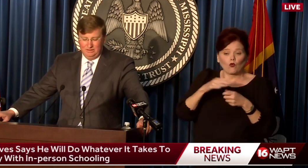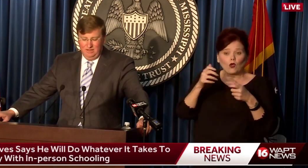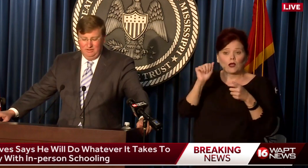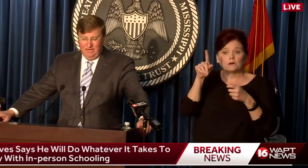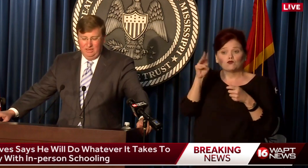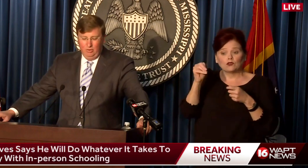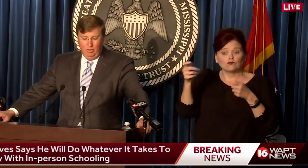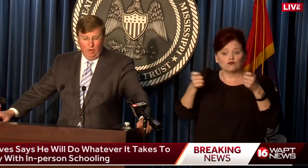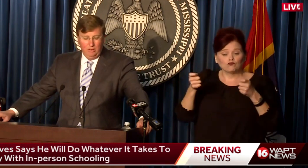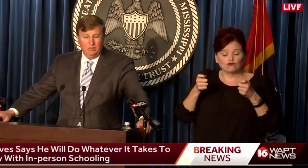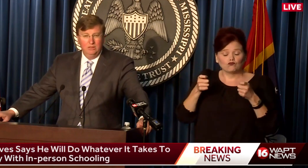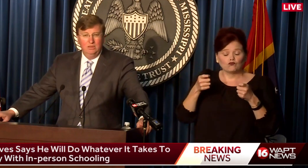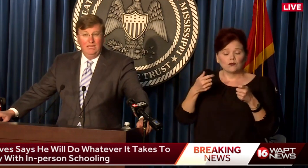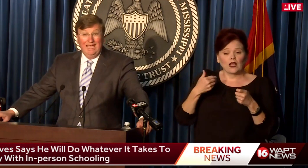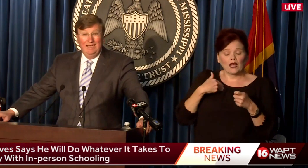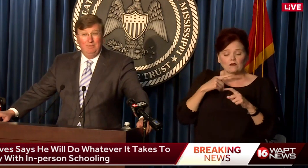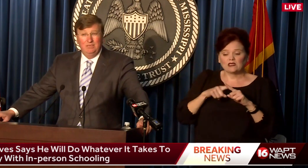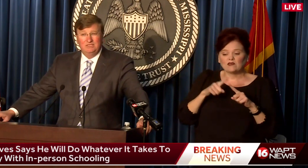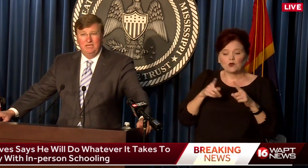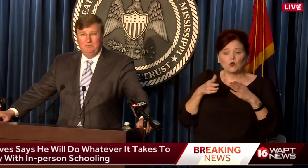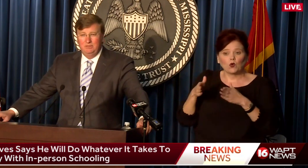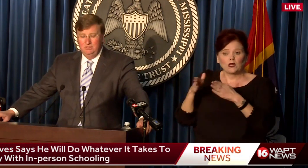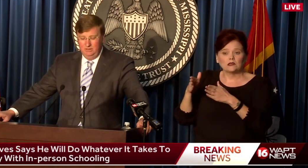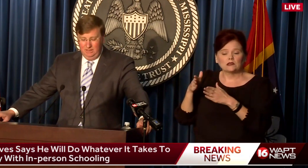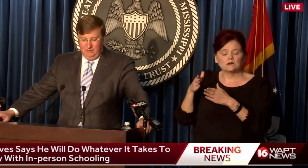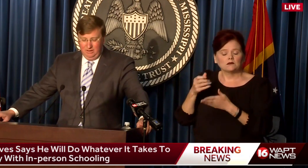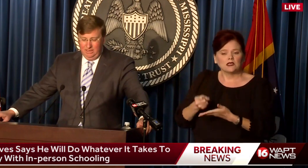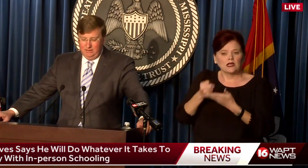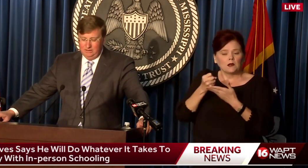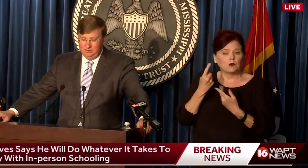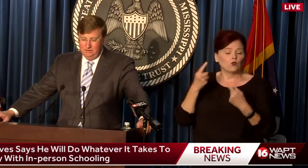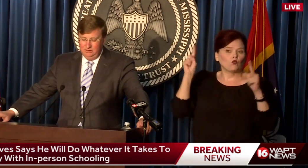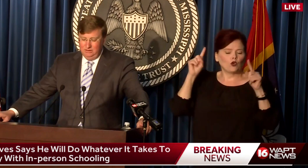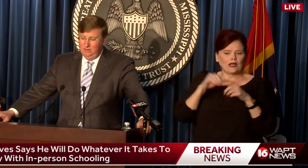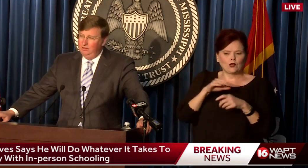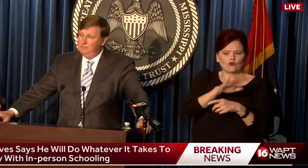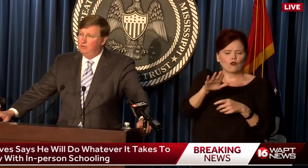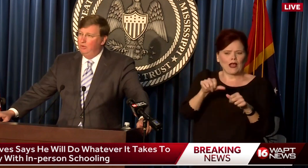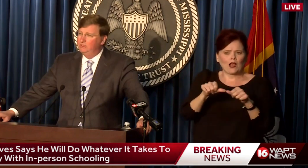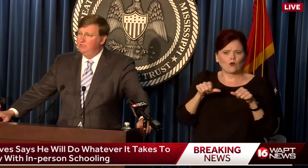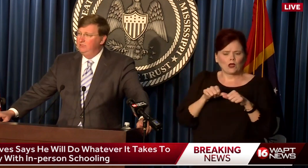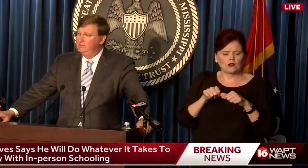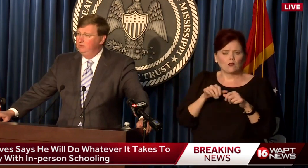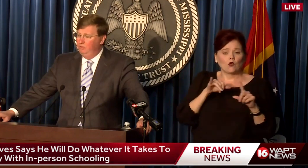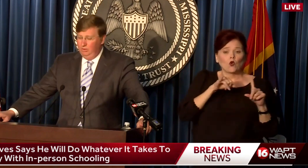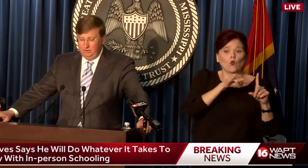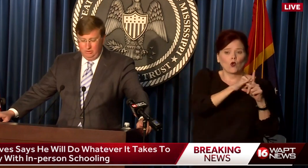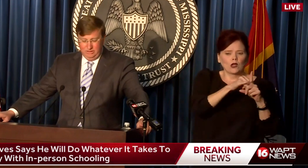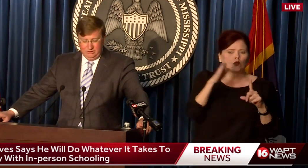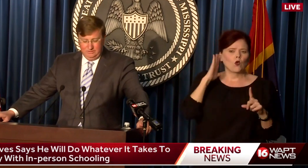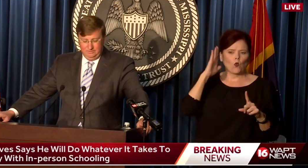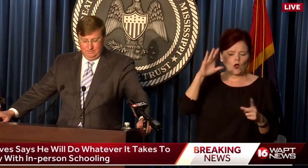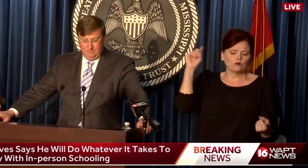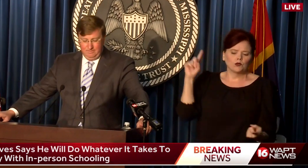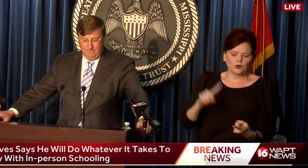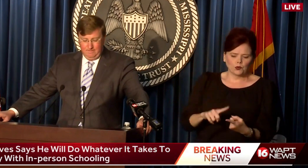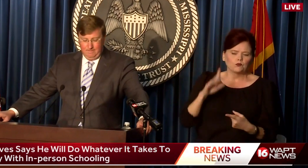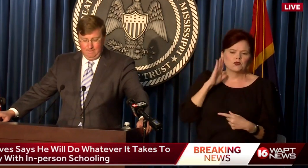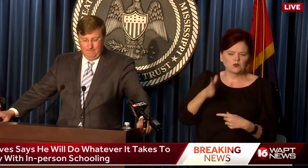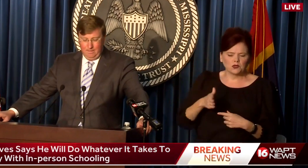tactics that they know will work and be accepted in their areas, these quarantines will decrease.